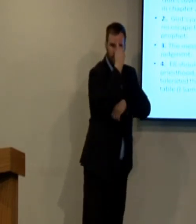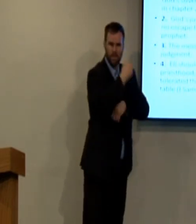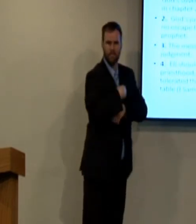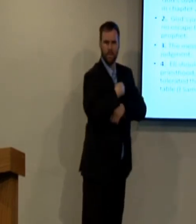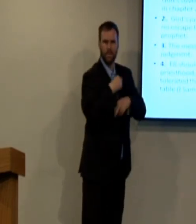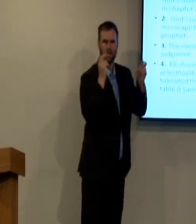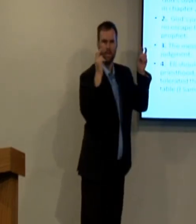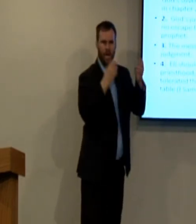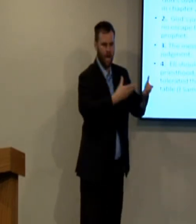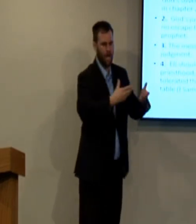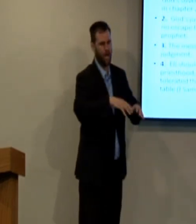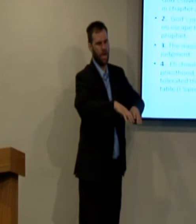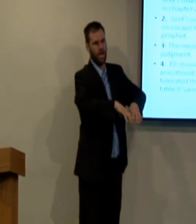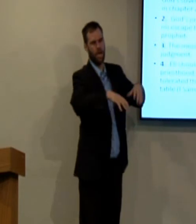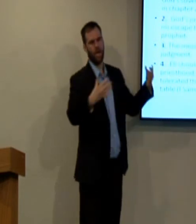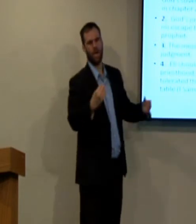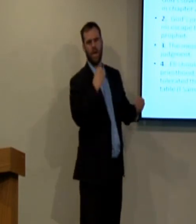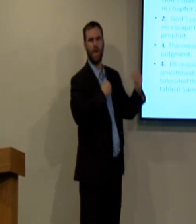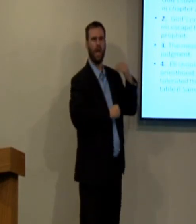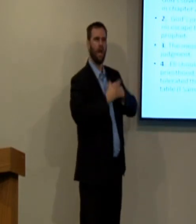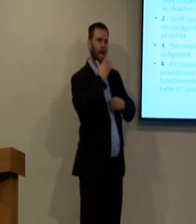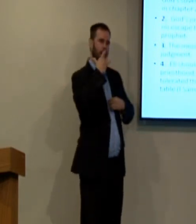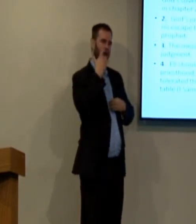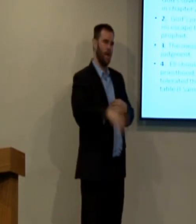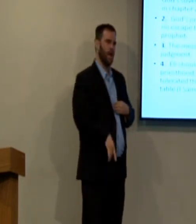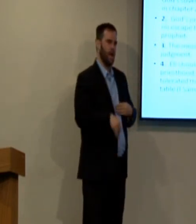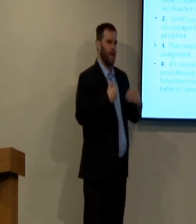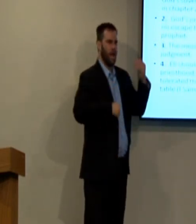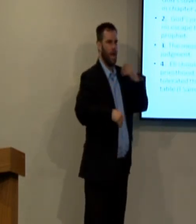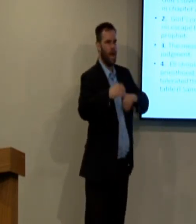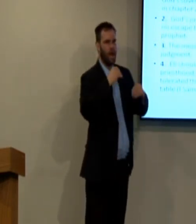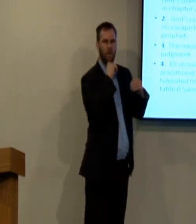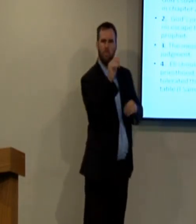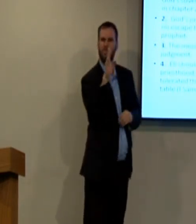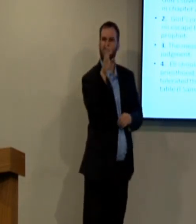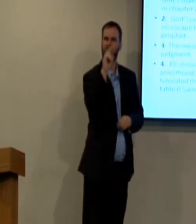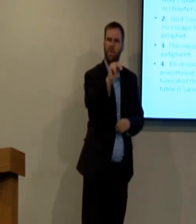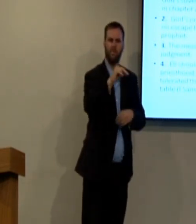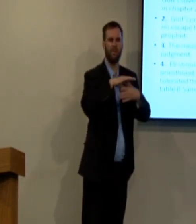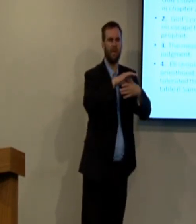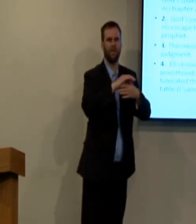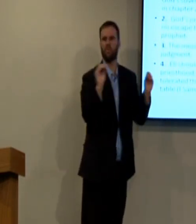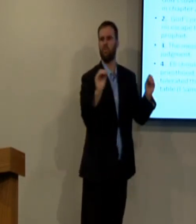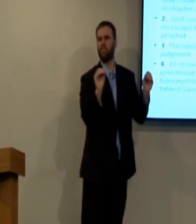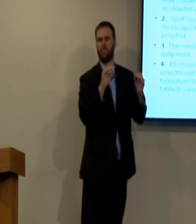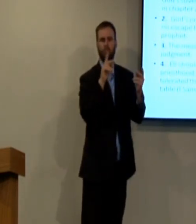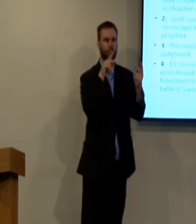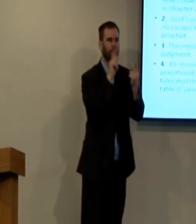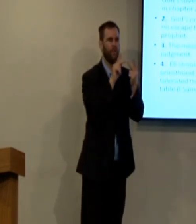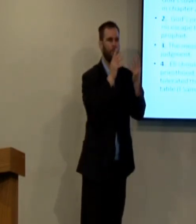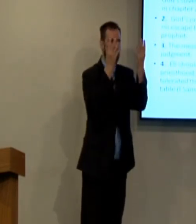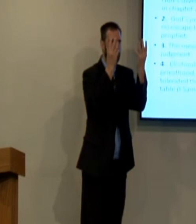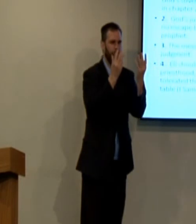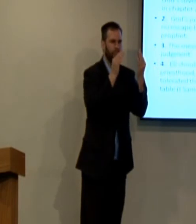The meat that his sons were stealing he was able to eat it and delight in that meat. There was no